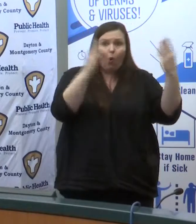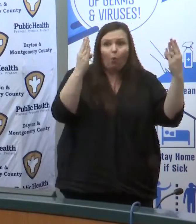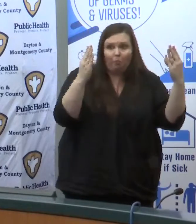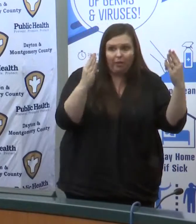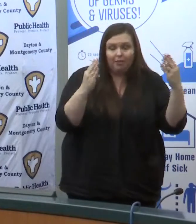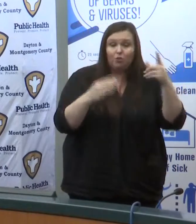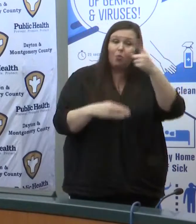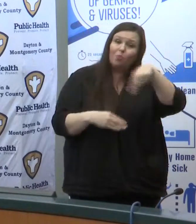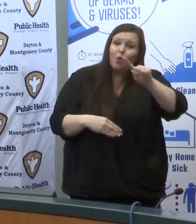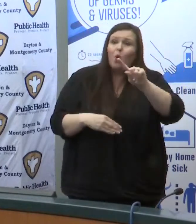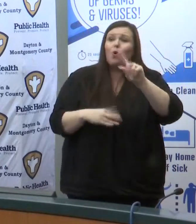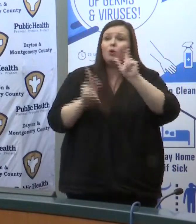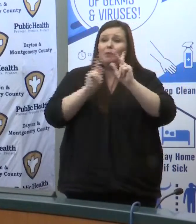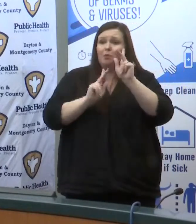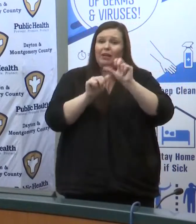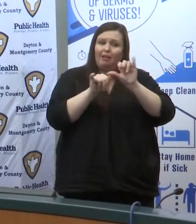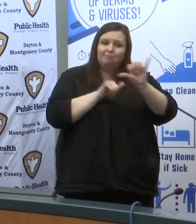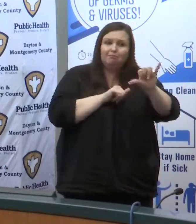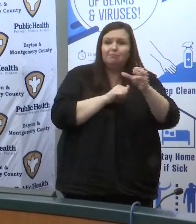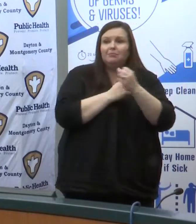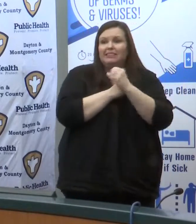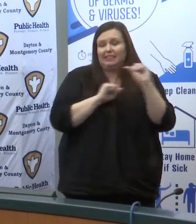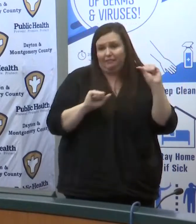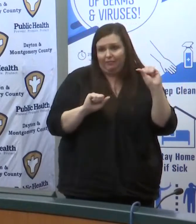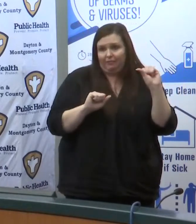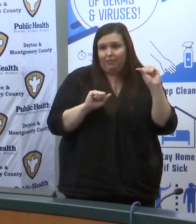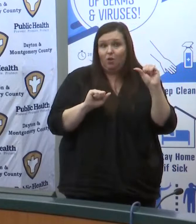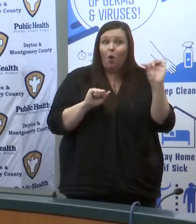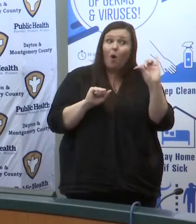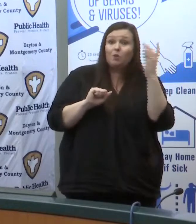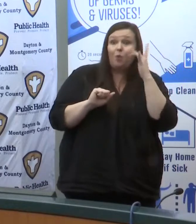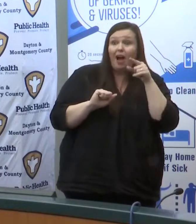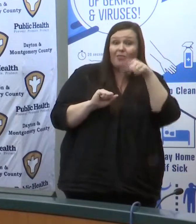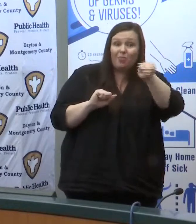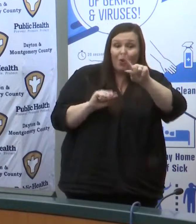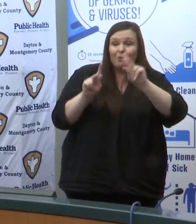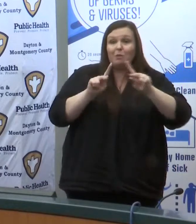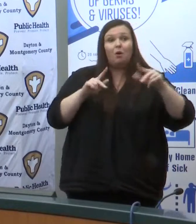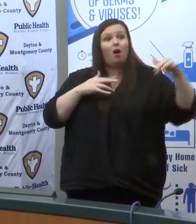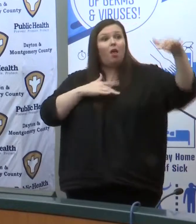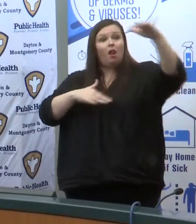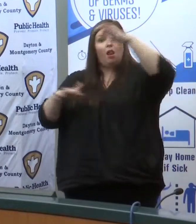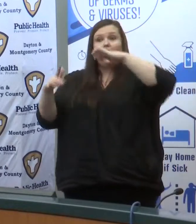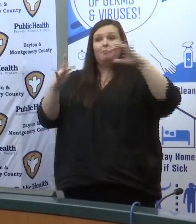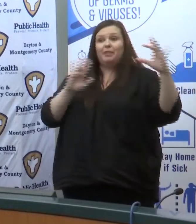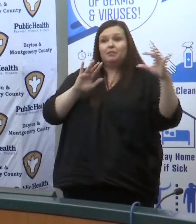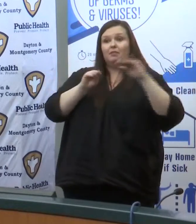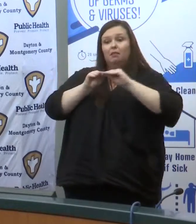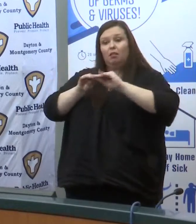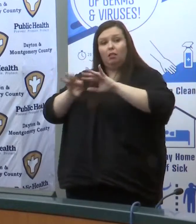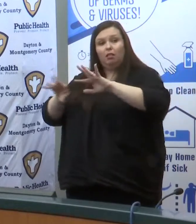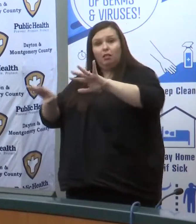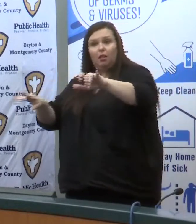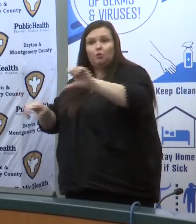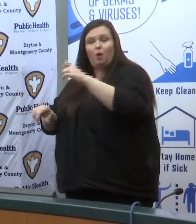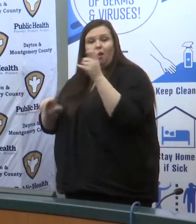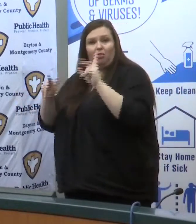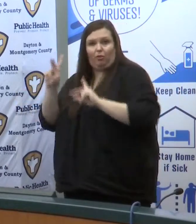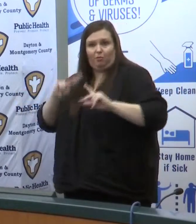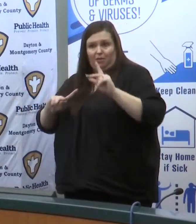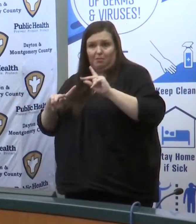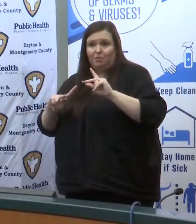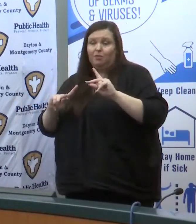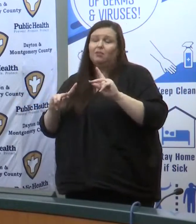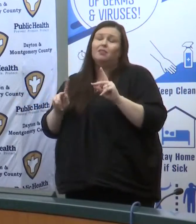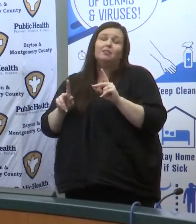these folks safe and the people that they contact safe it's very important we've got to take care of those that have fought for us uh it's that it's that